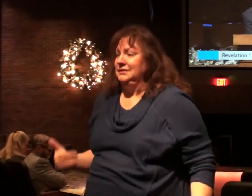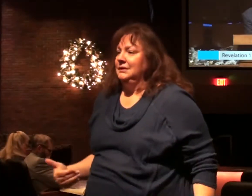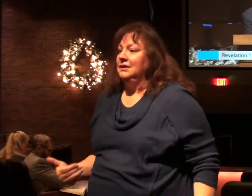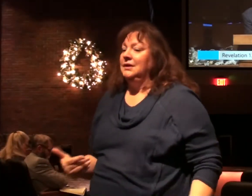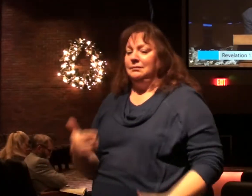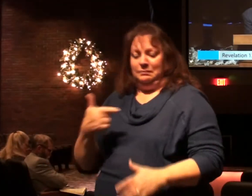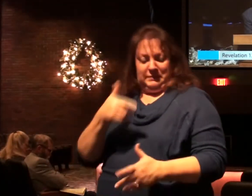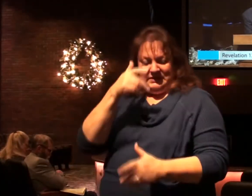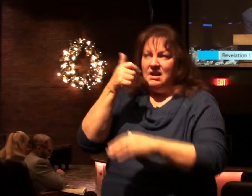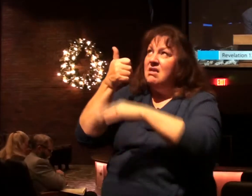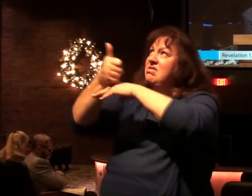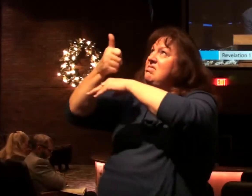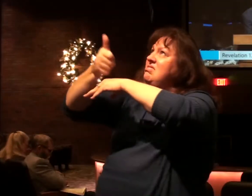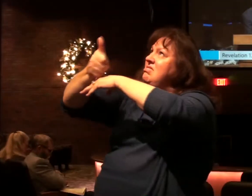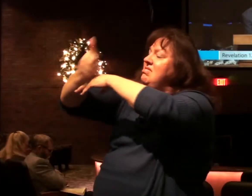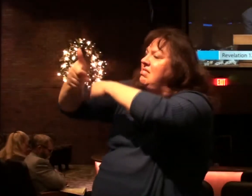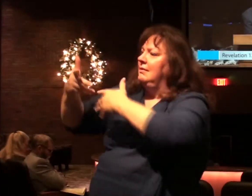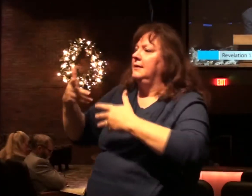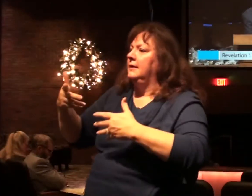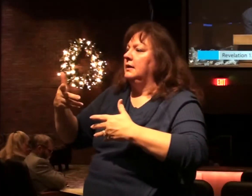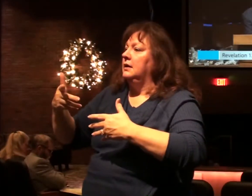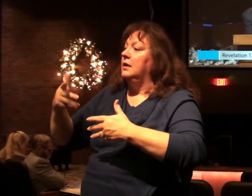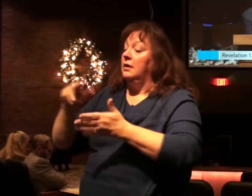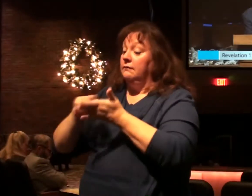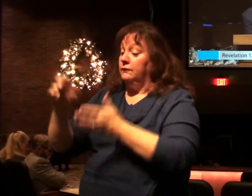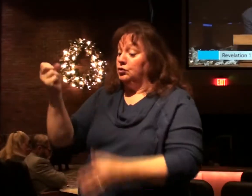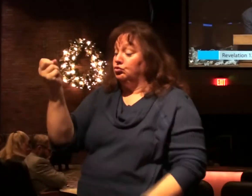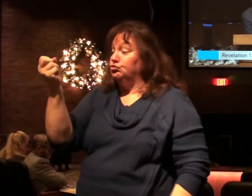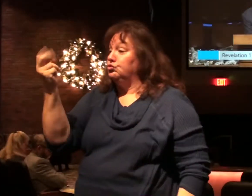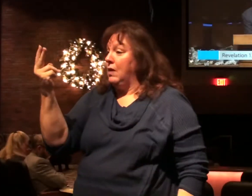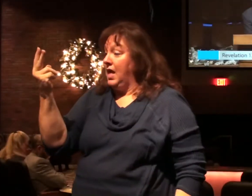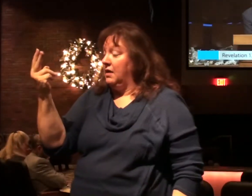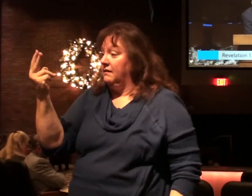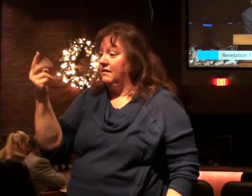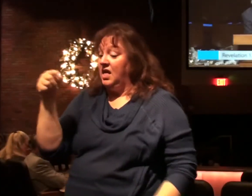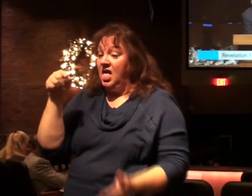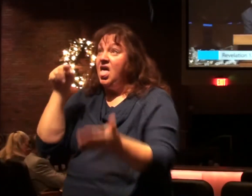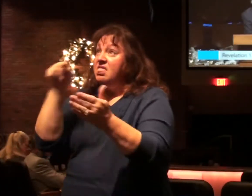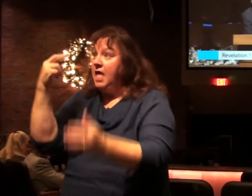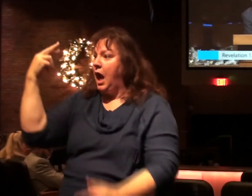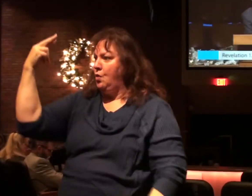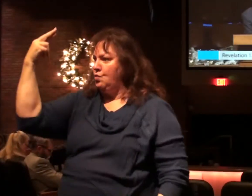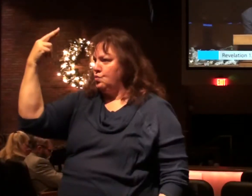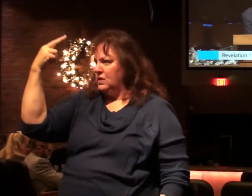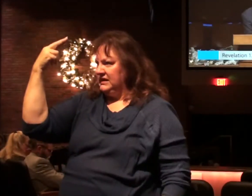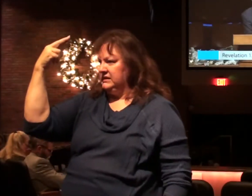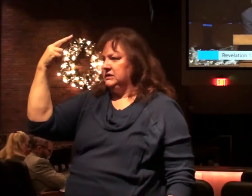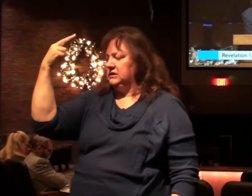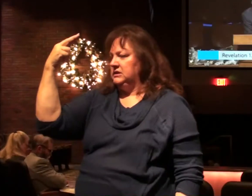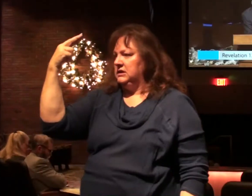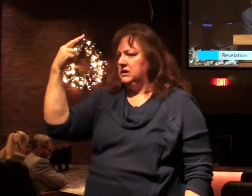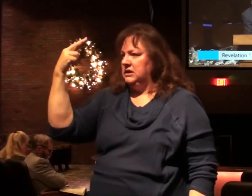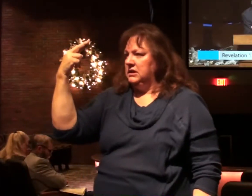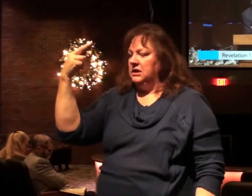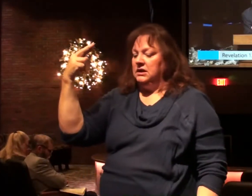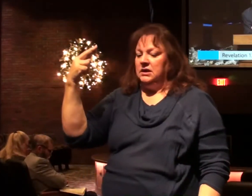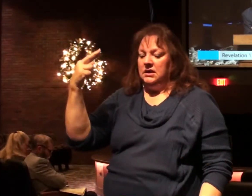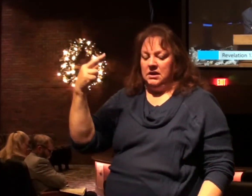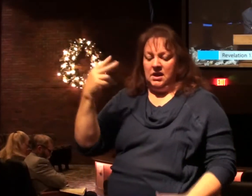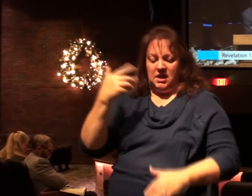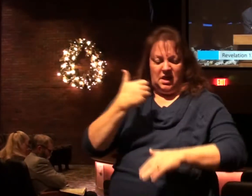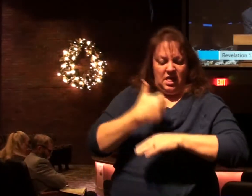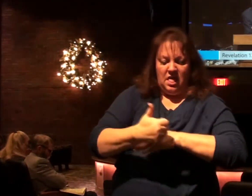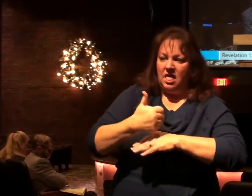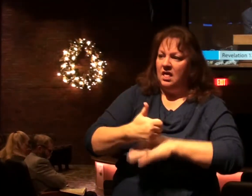before our God day and night. The end of verse 10. Verse 12. For this reason that our accuser of our